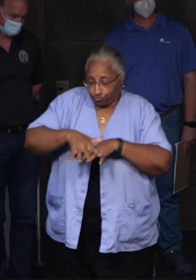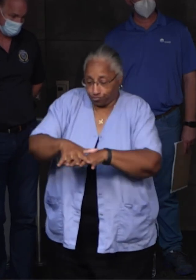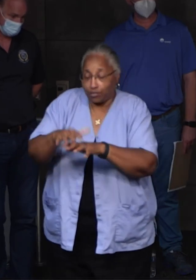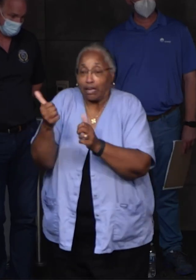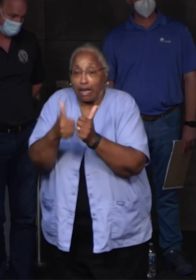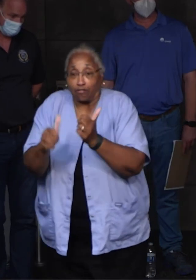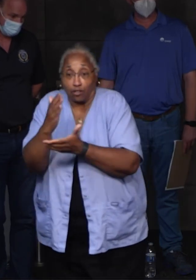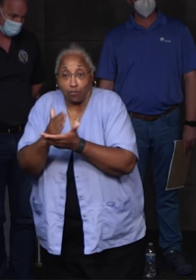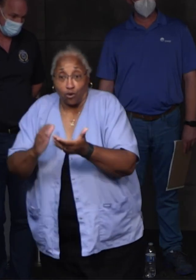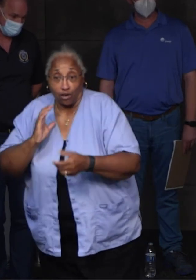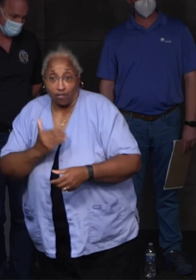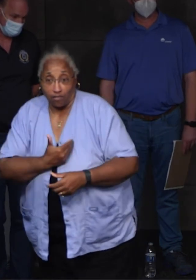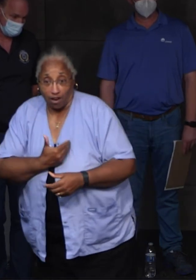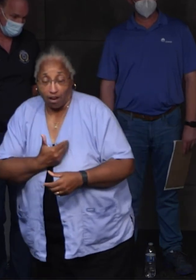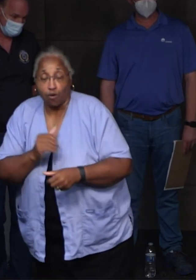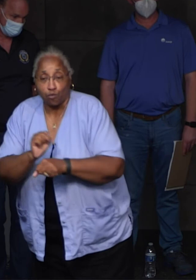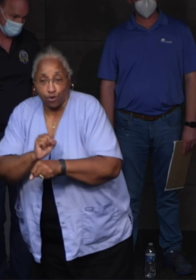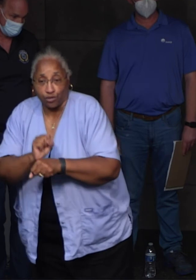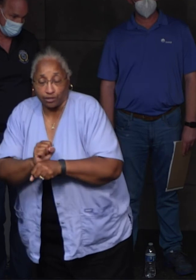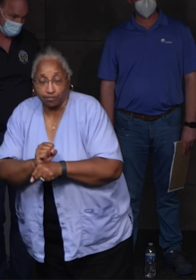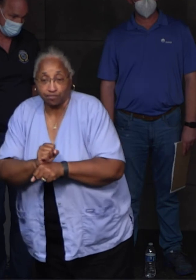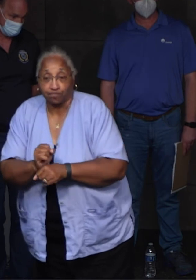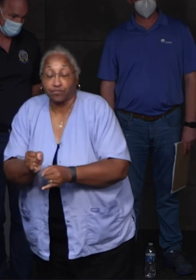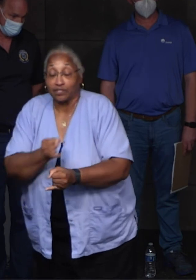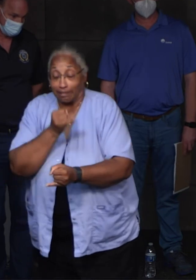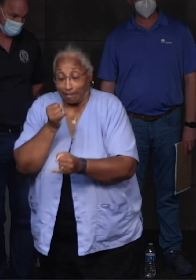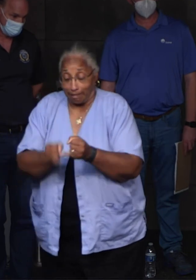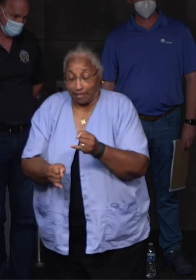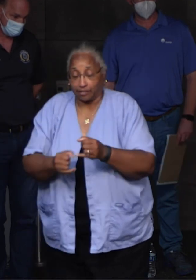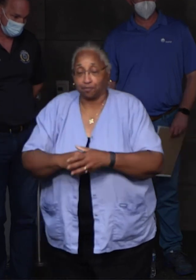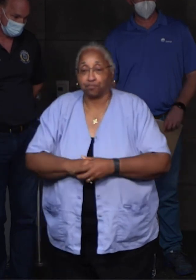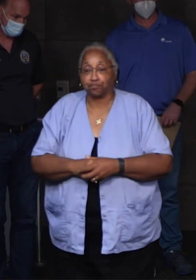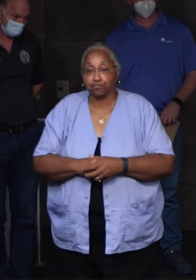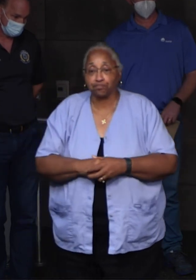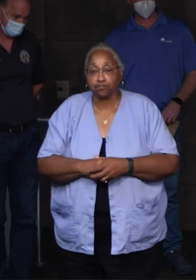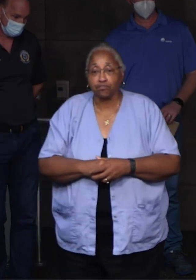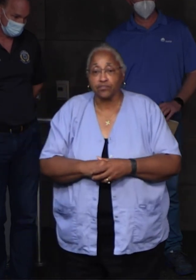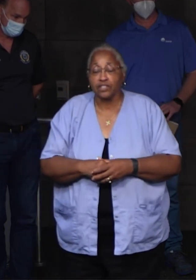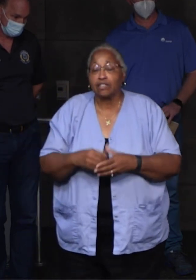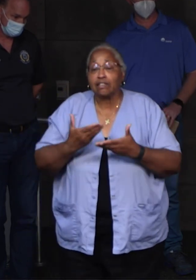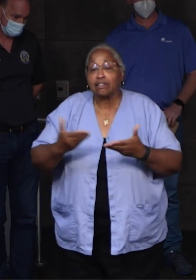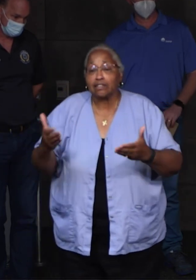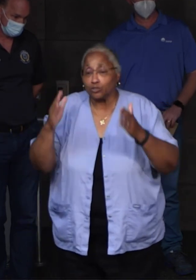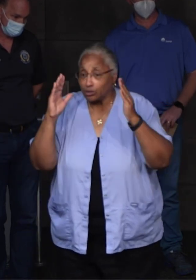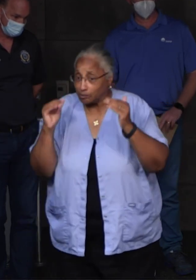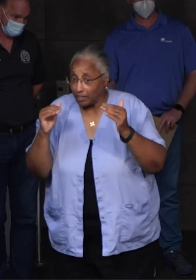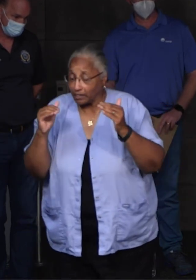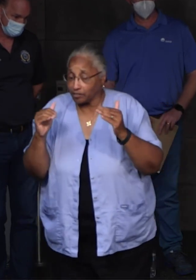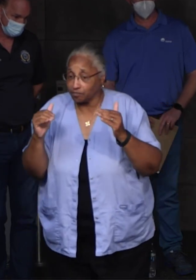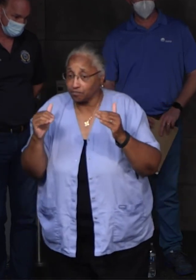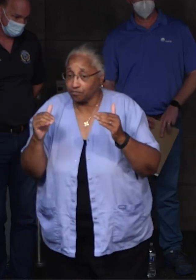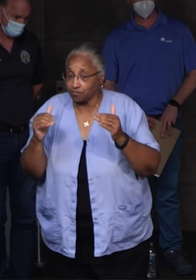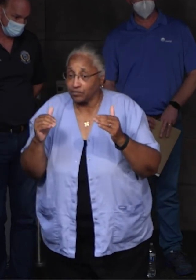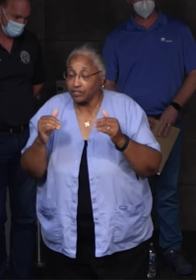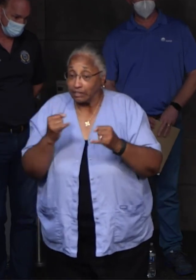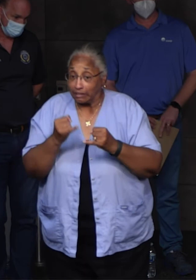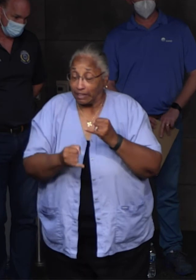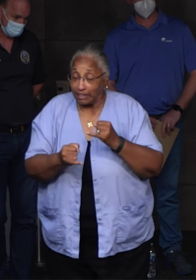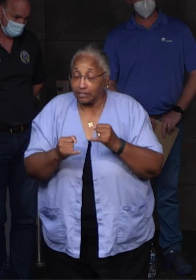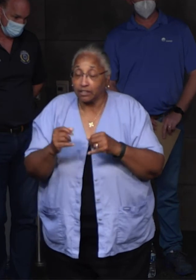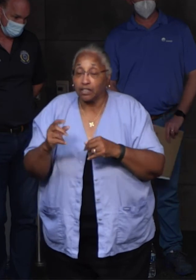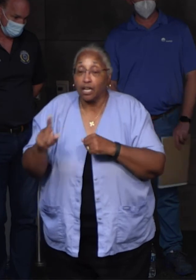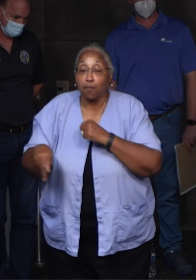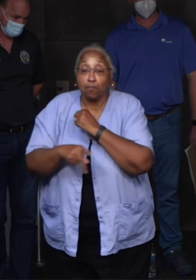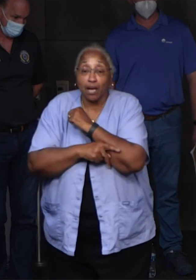of our operations. The last thing is, in terms of what to expect, the parish is not able to